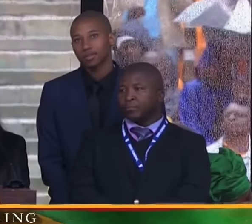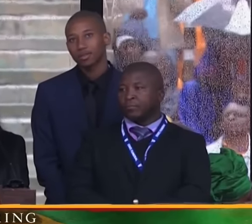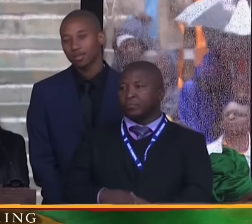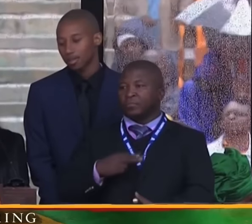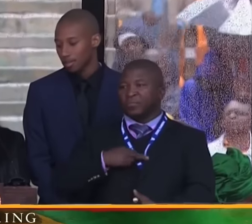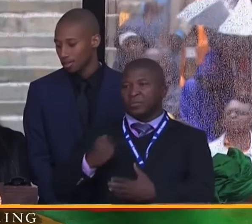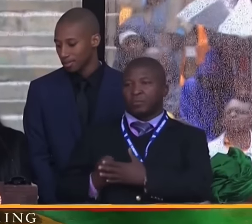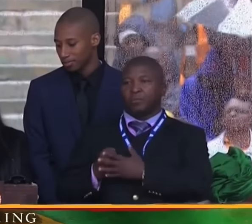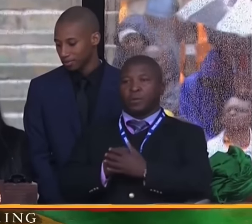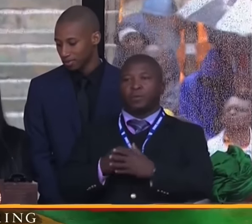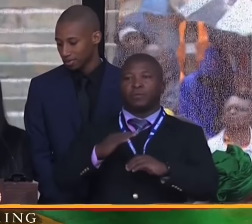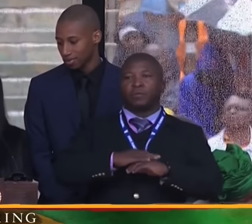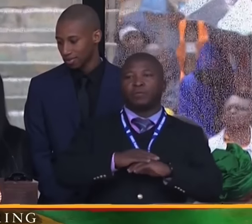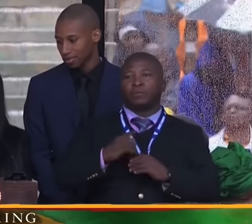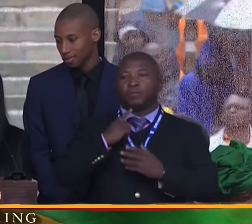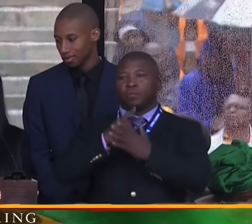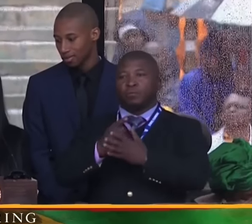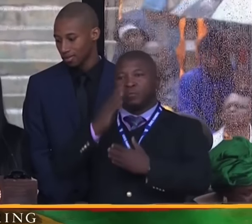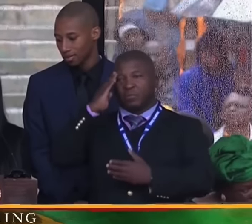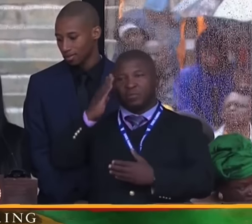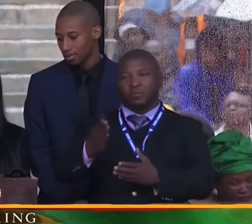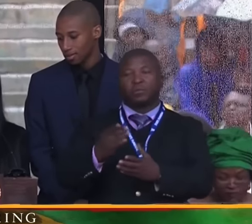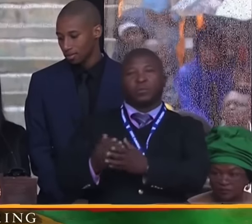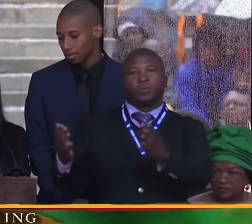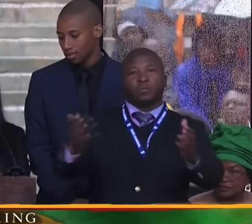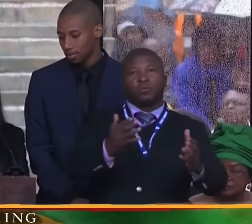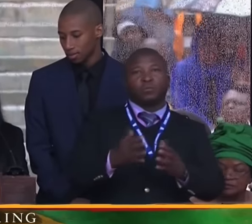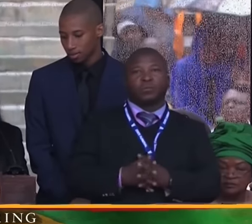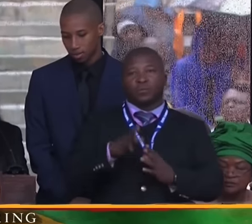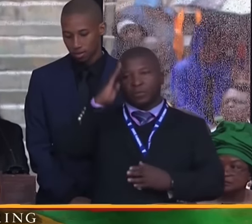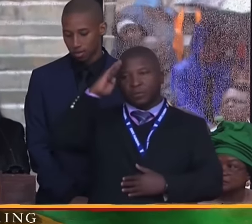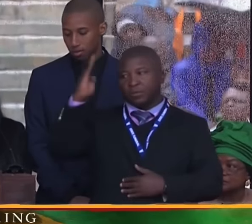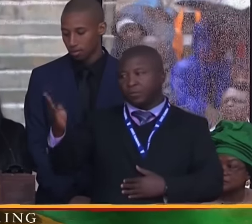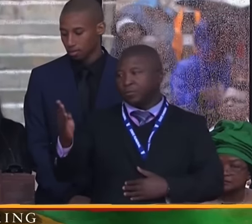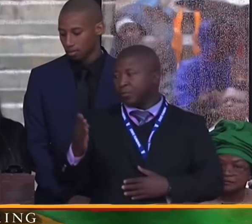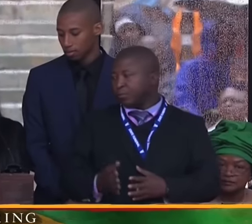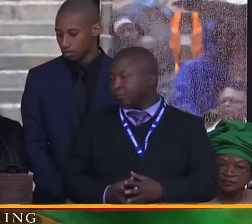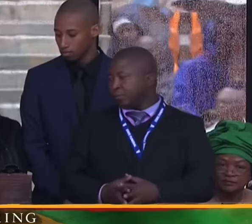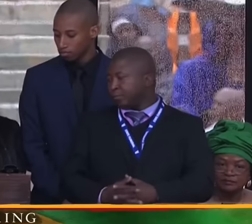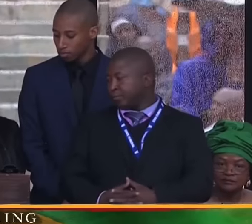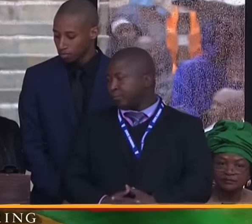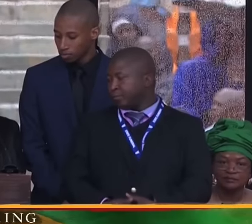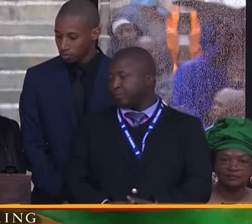the family, I would like to thank all I support basic salutations here. Salutations.